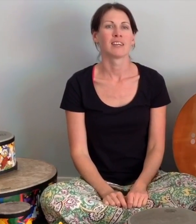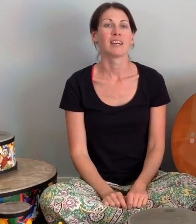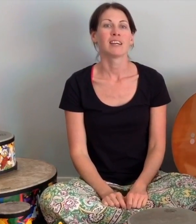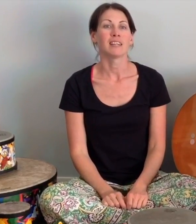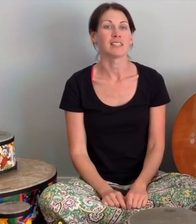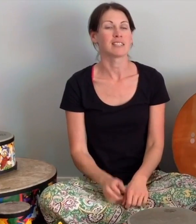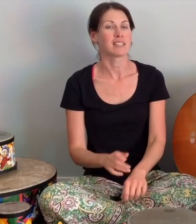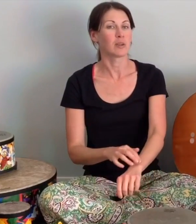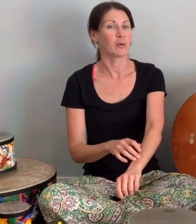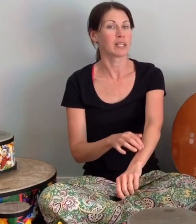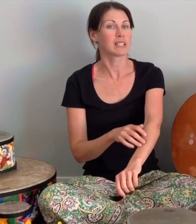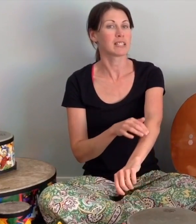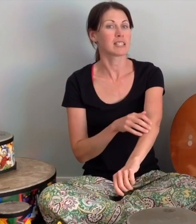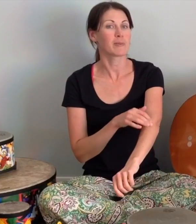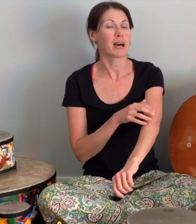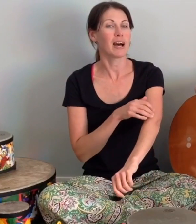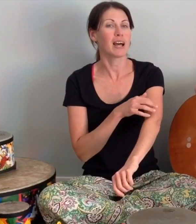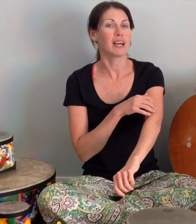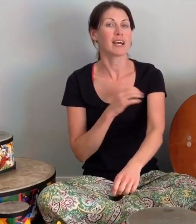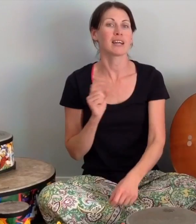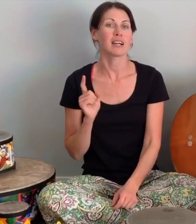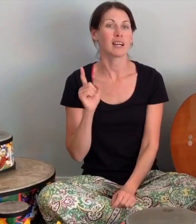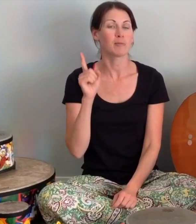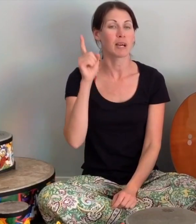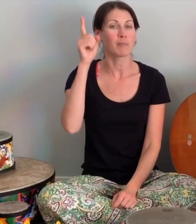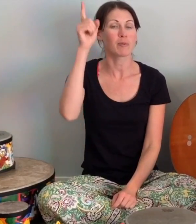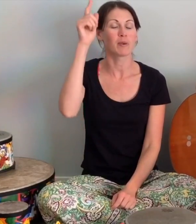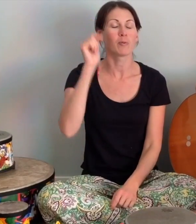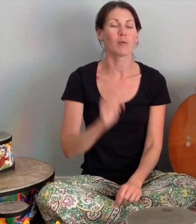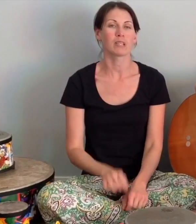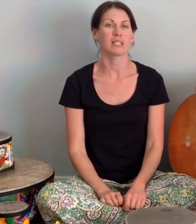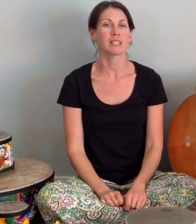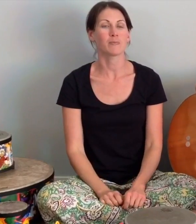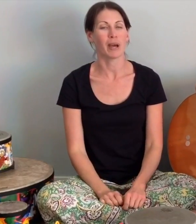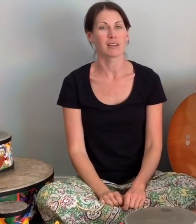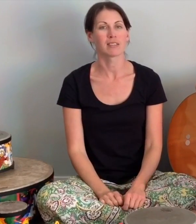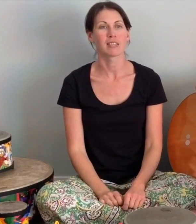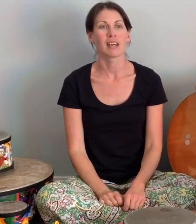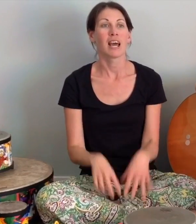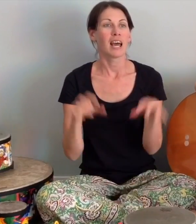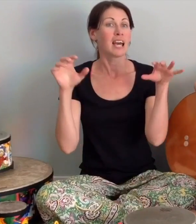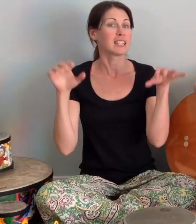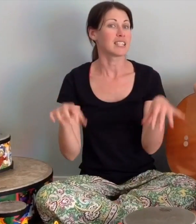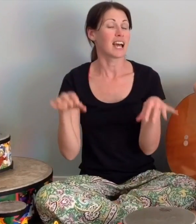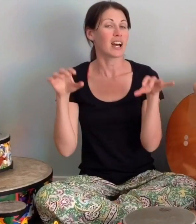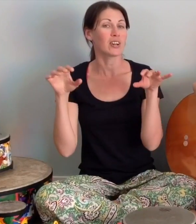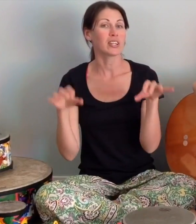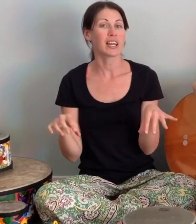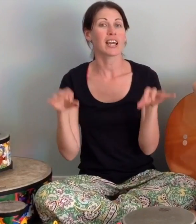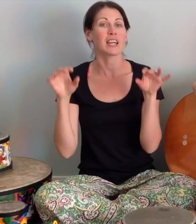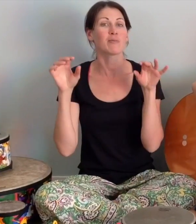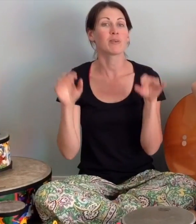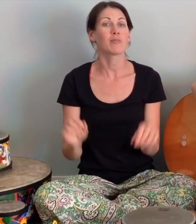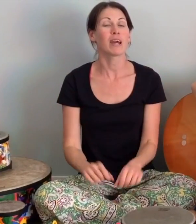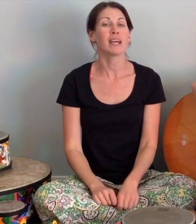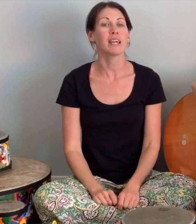Incy Wimcy Spider climbed up the water spout Down came the rain